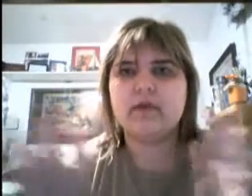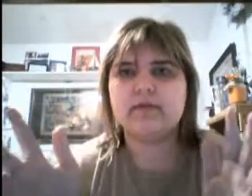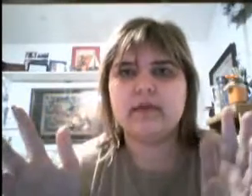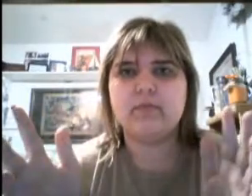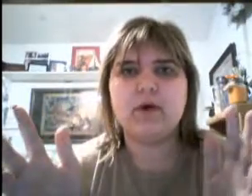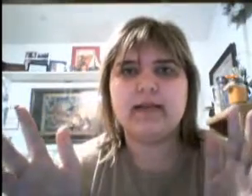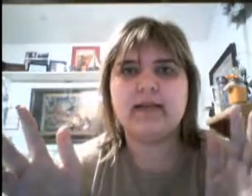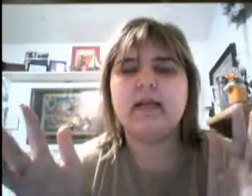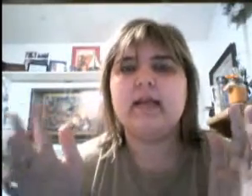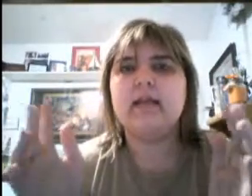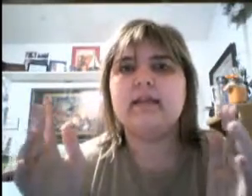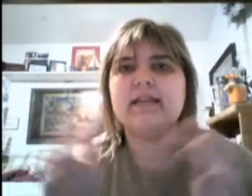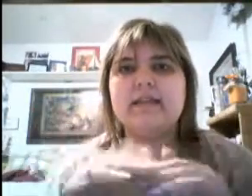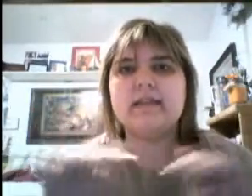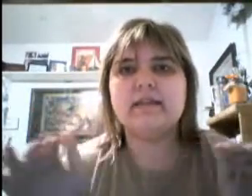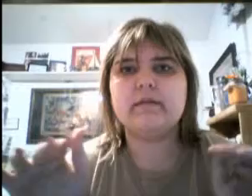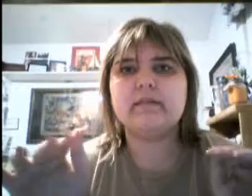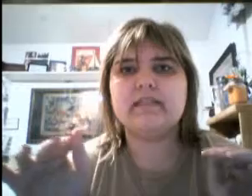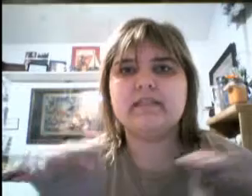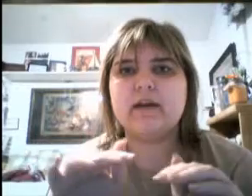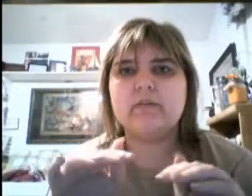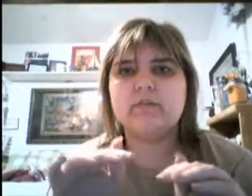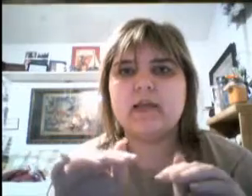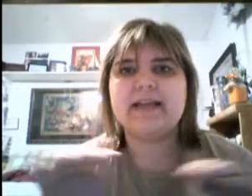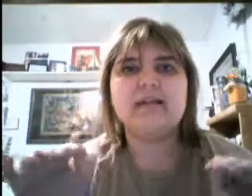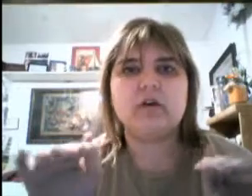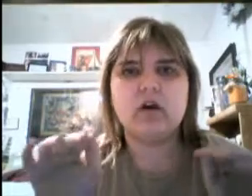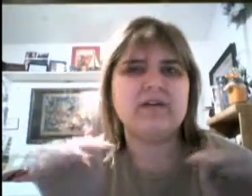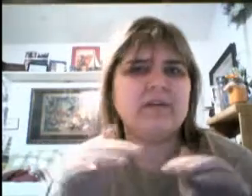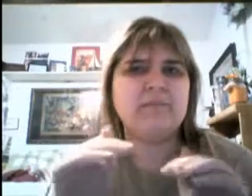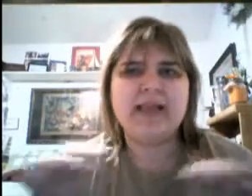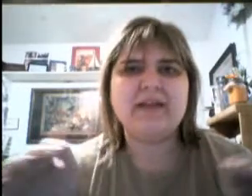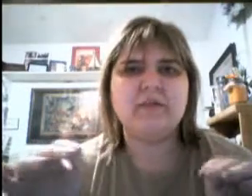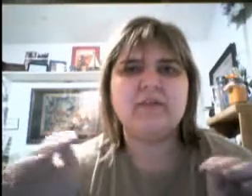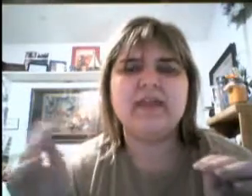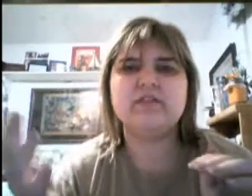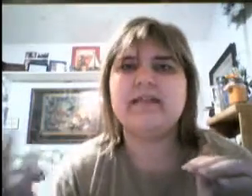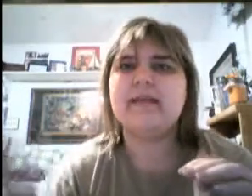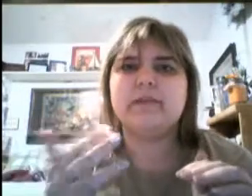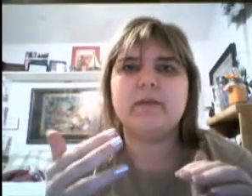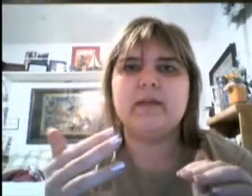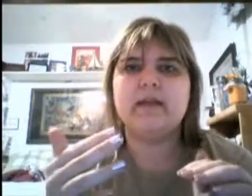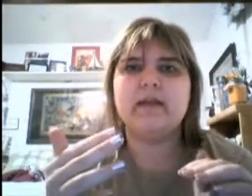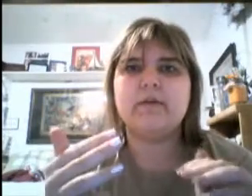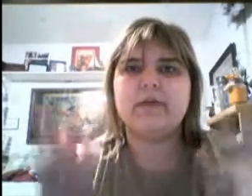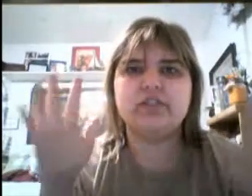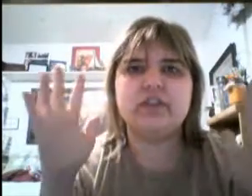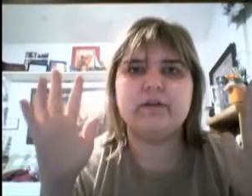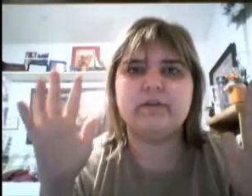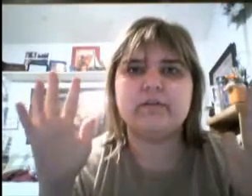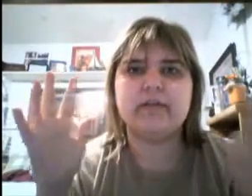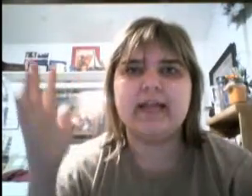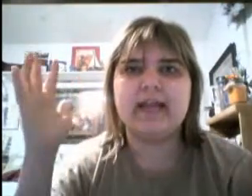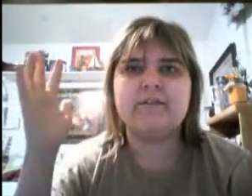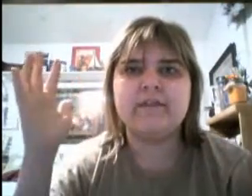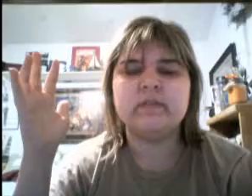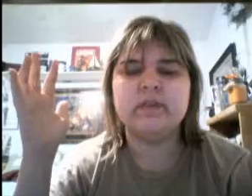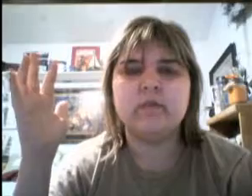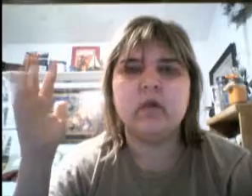whoever they brought in. They didn't let them sit down, like, on a panel. They just had them come in. Everybody cheered because they were like, hey, famous people.